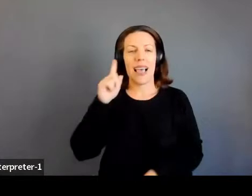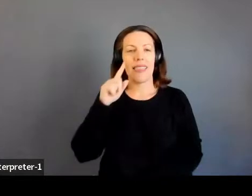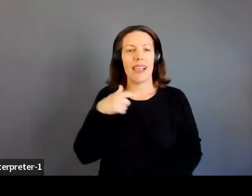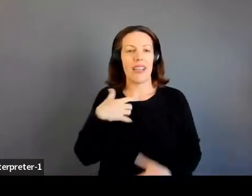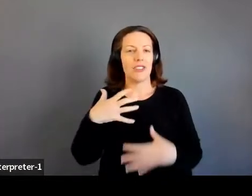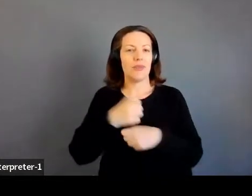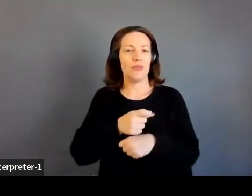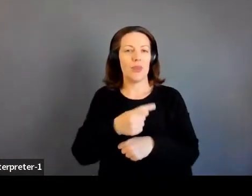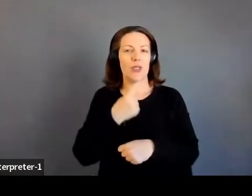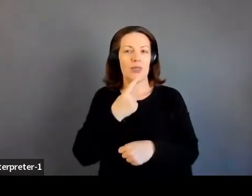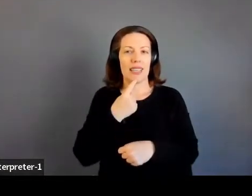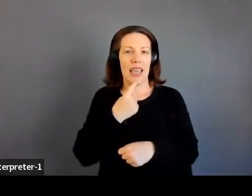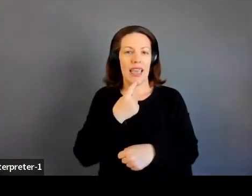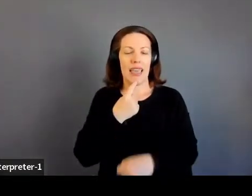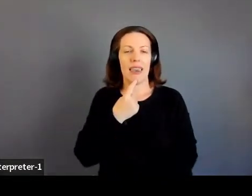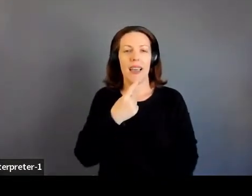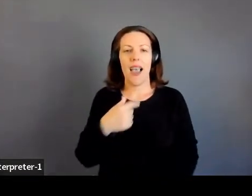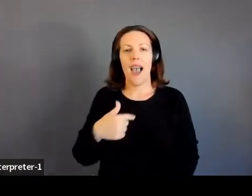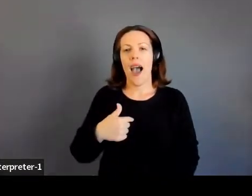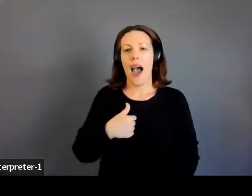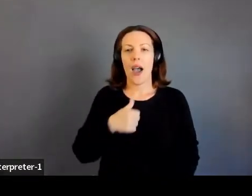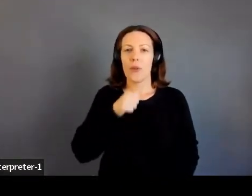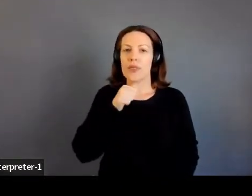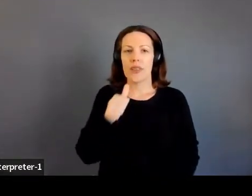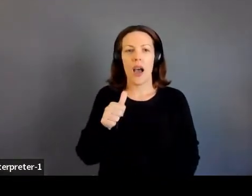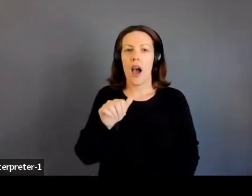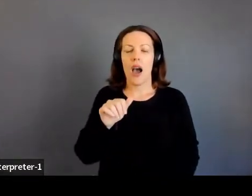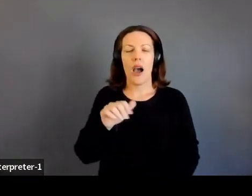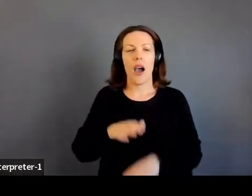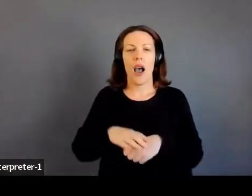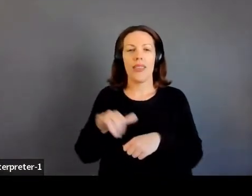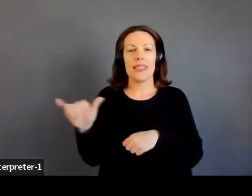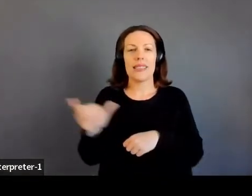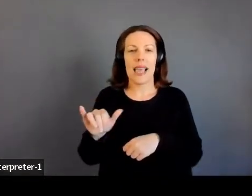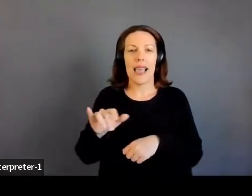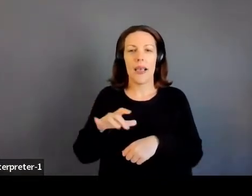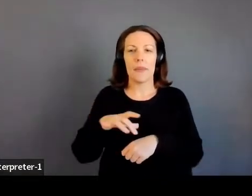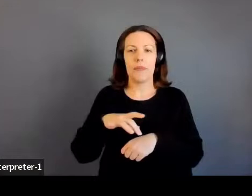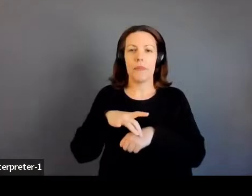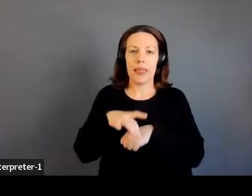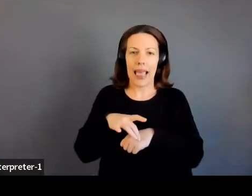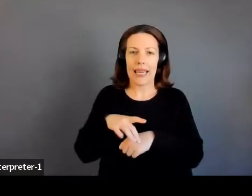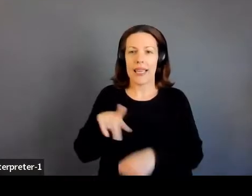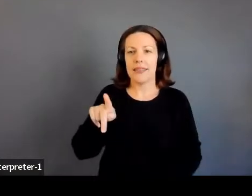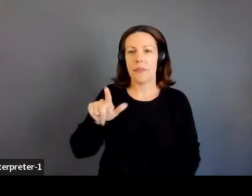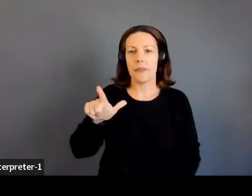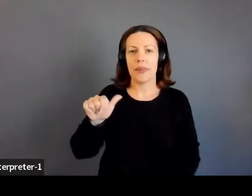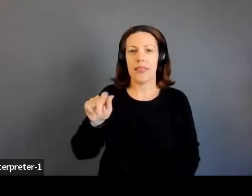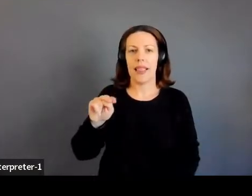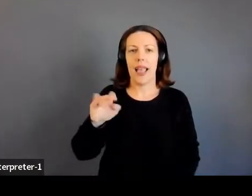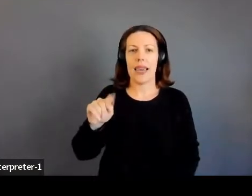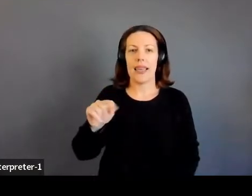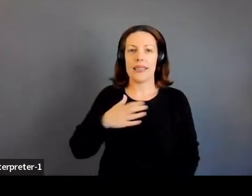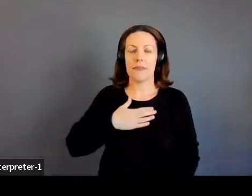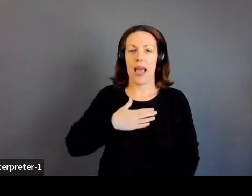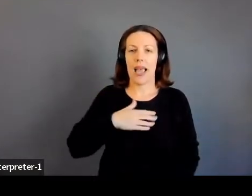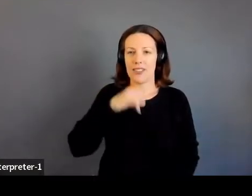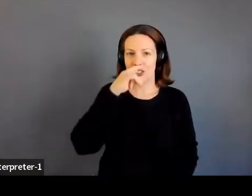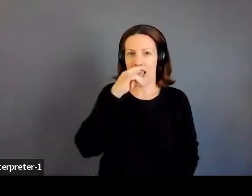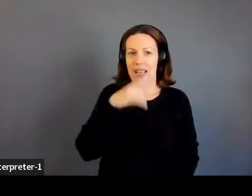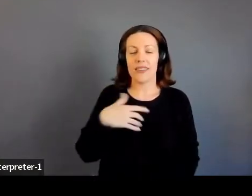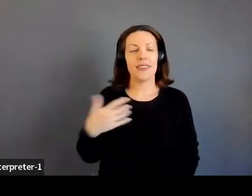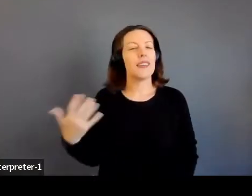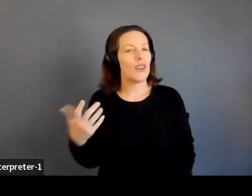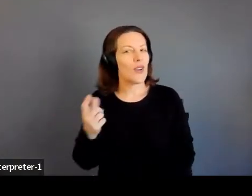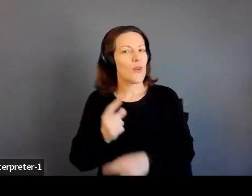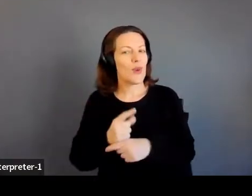you said when you said I was not on the same planet as my child. Yeah, what a modern family moment, right?